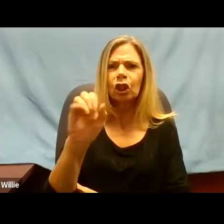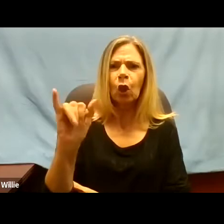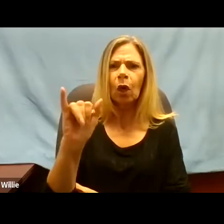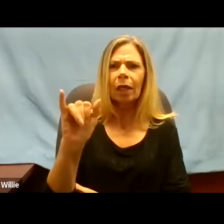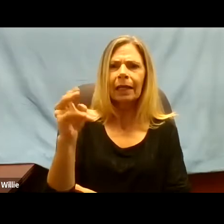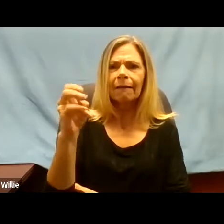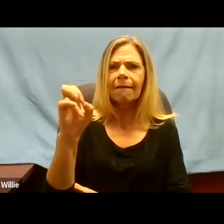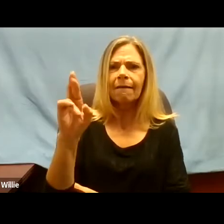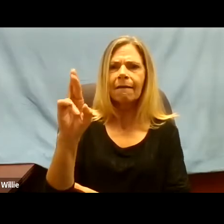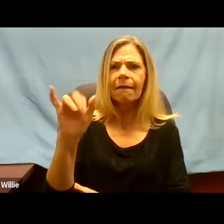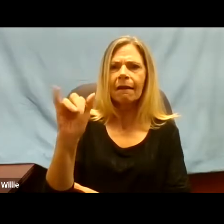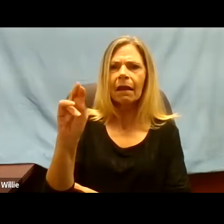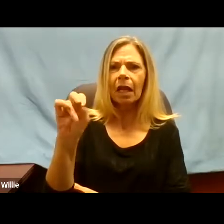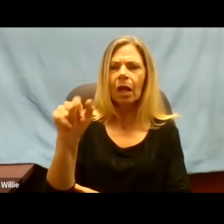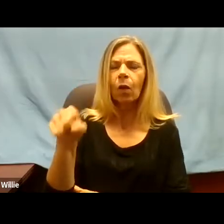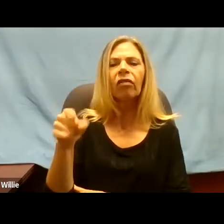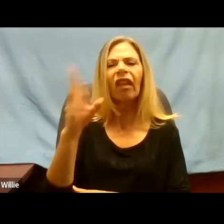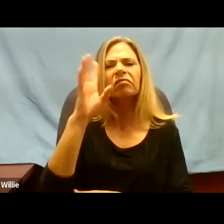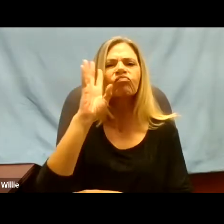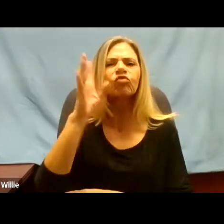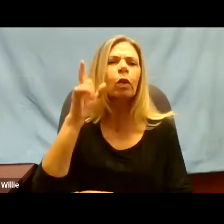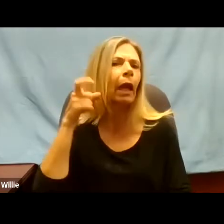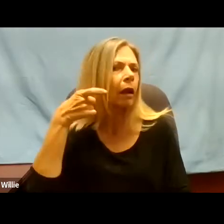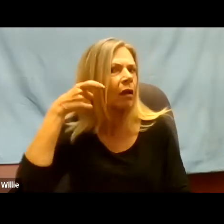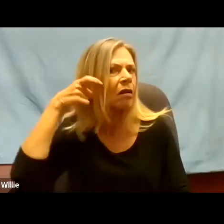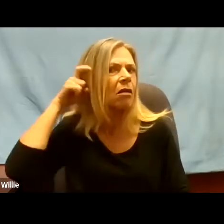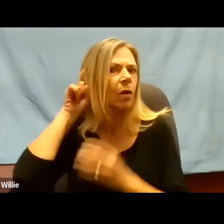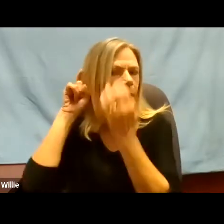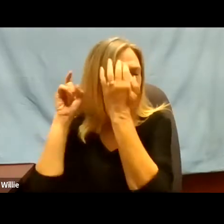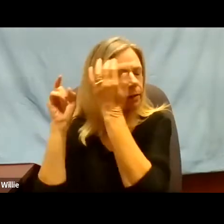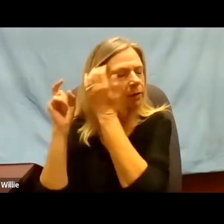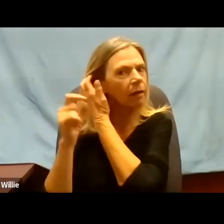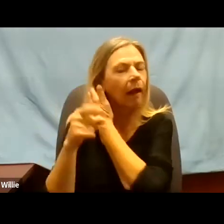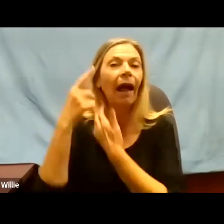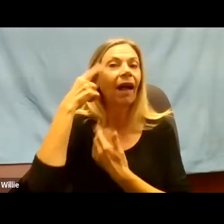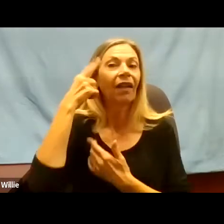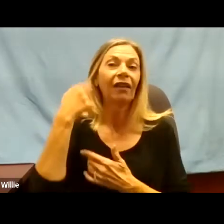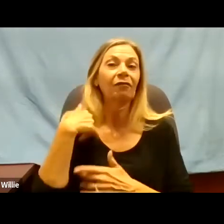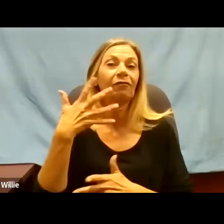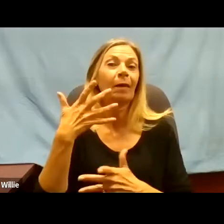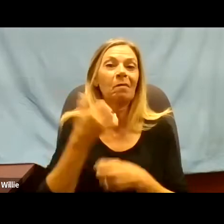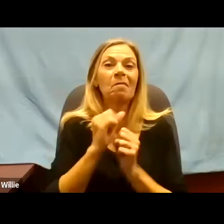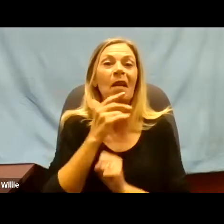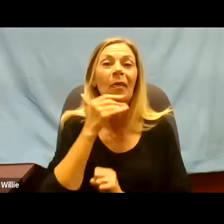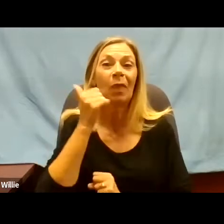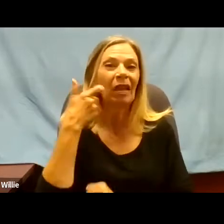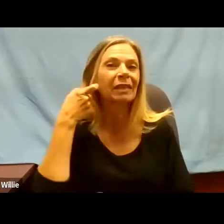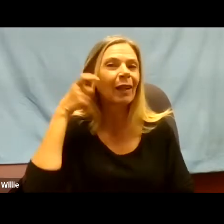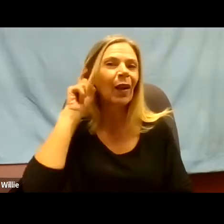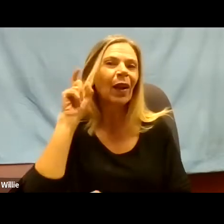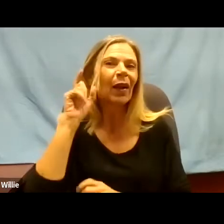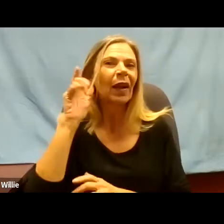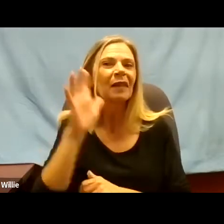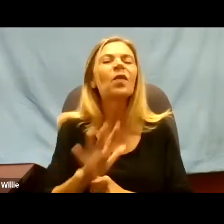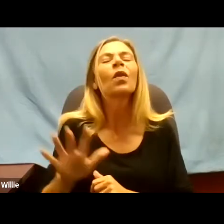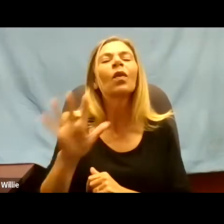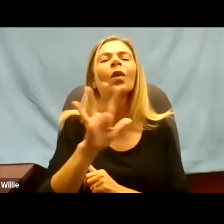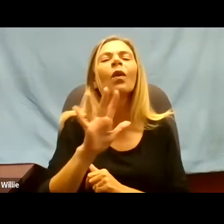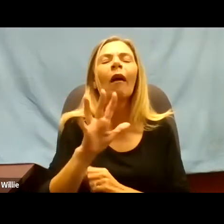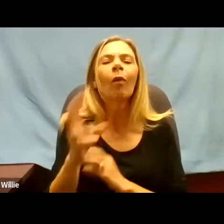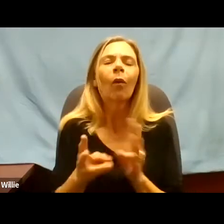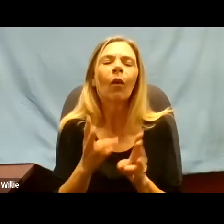make maybe the best hearing aids in the world, I think. They looked at what is happening